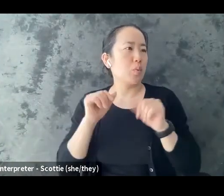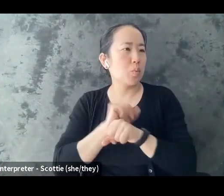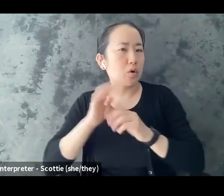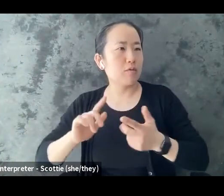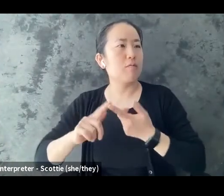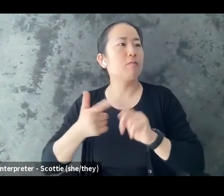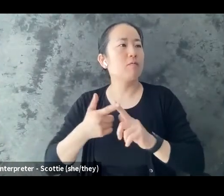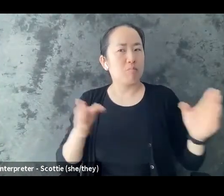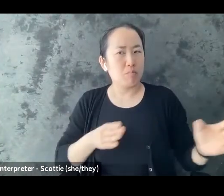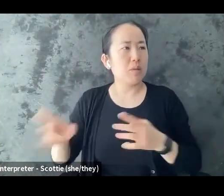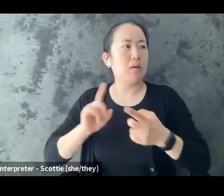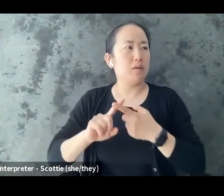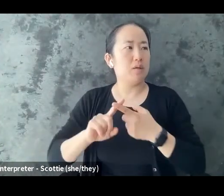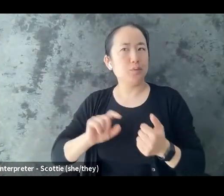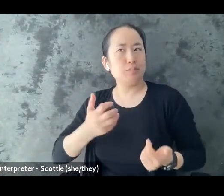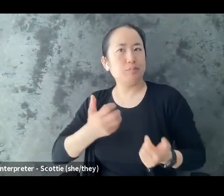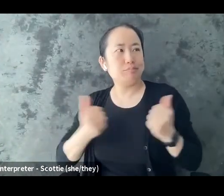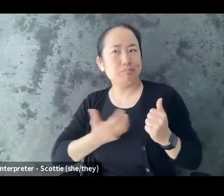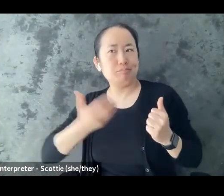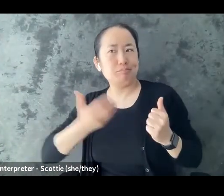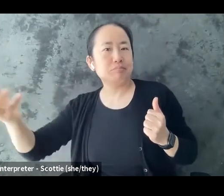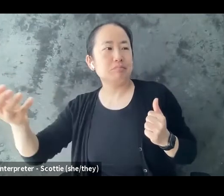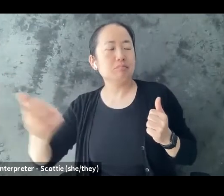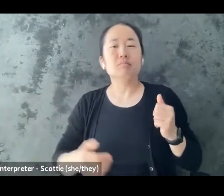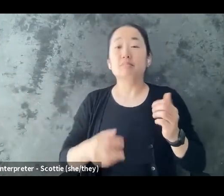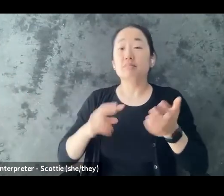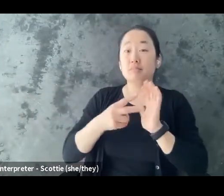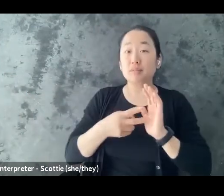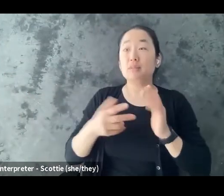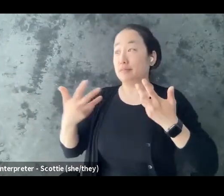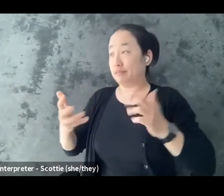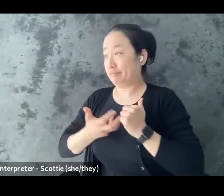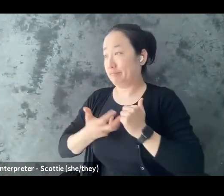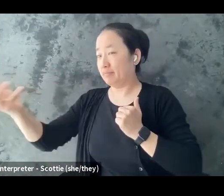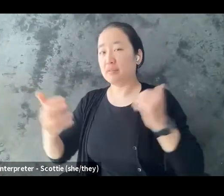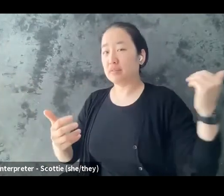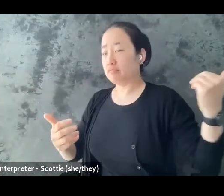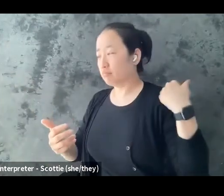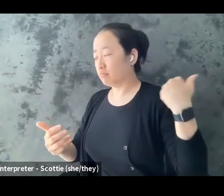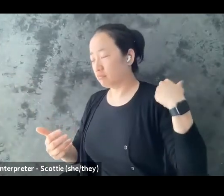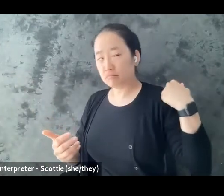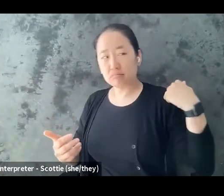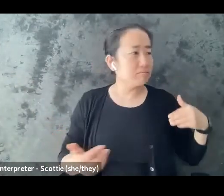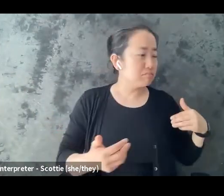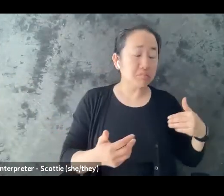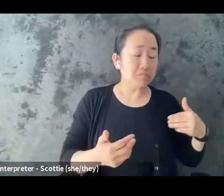kind of have them check in and see how it went after and then maybe even lean on them for support for